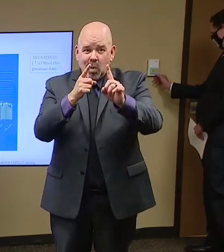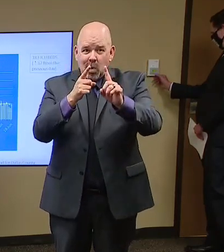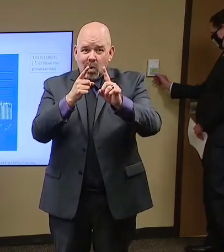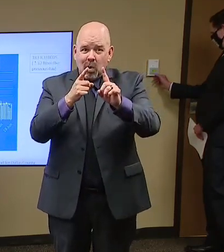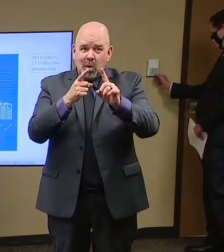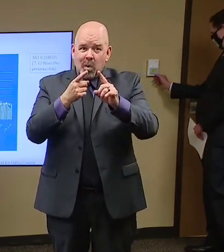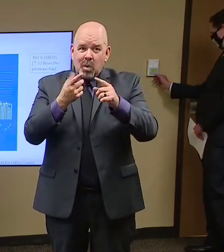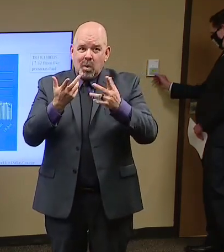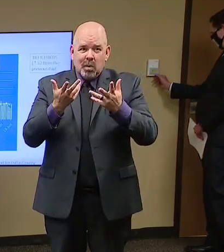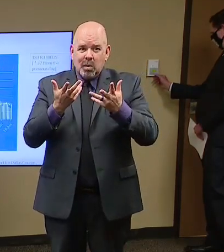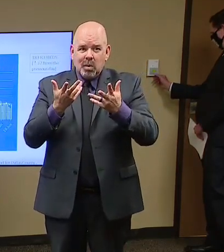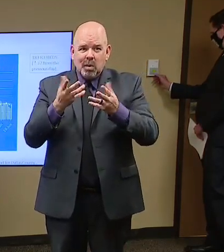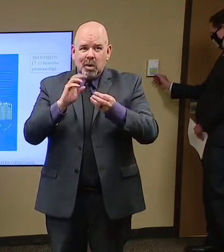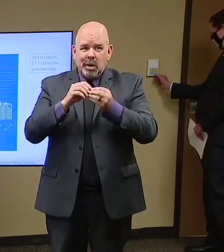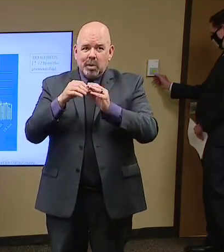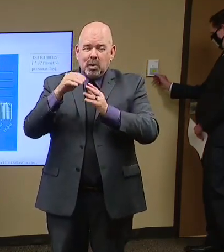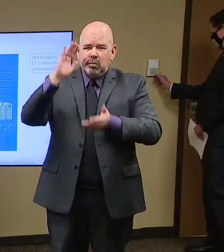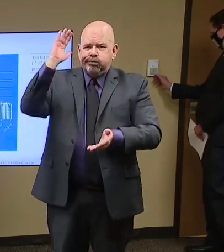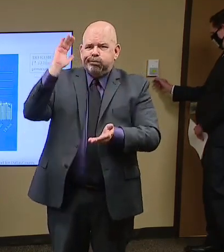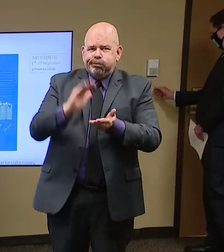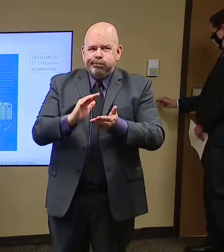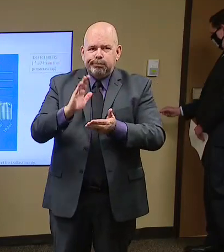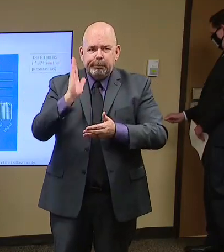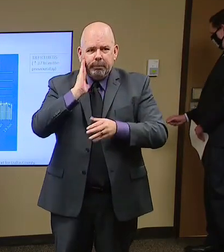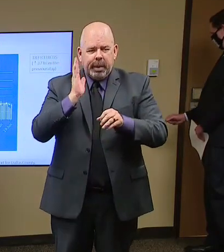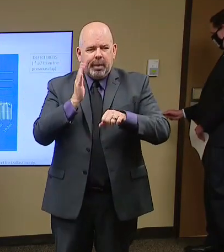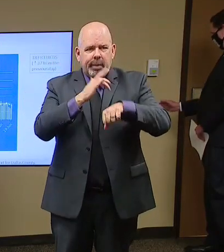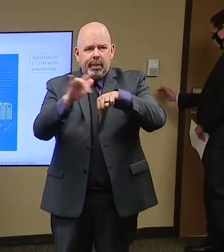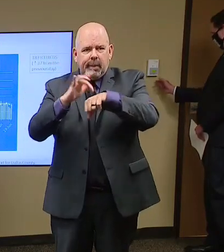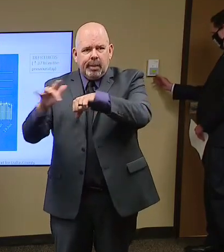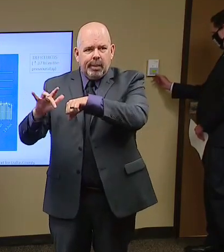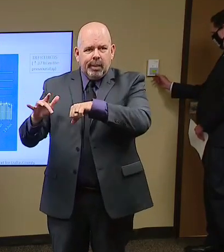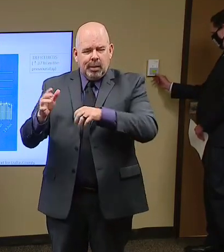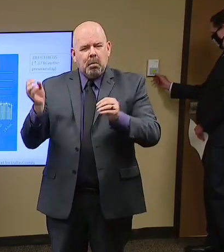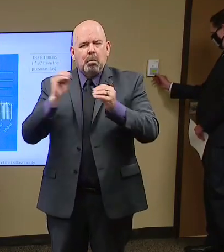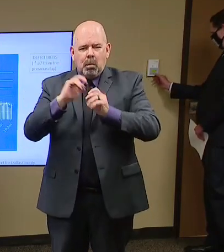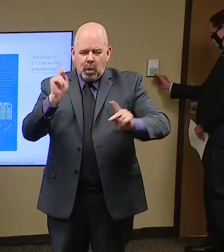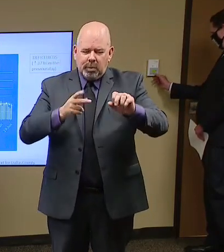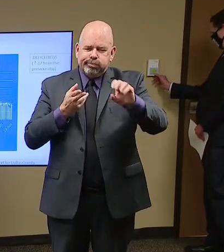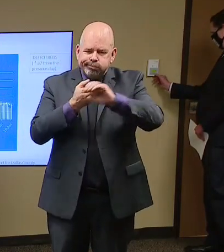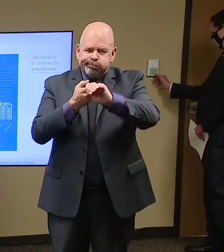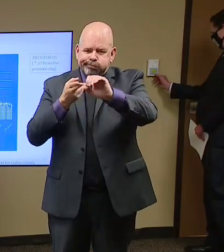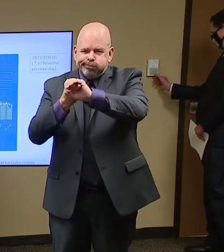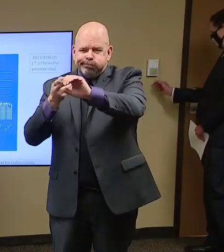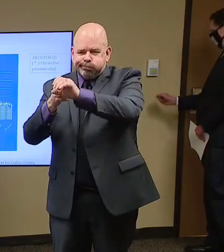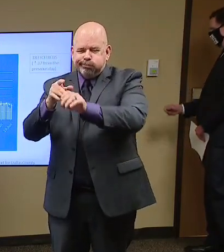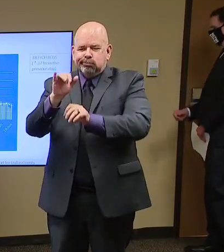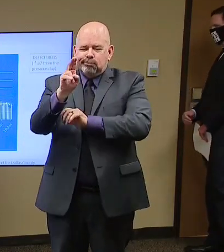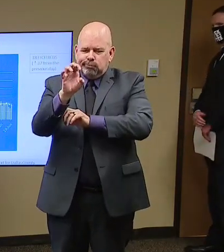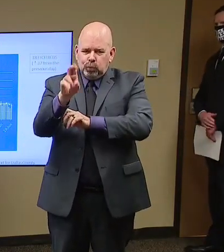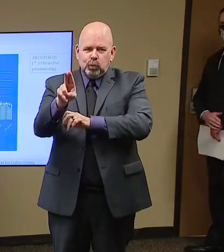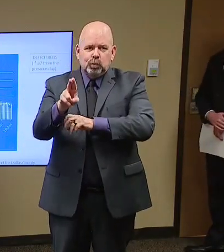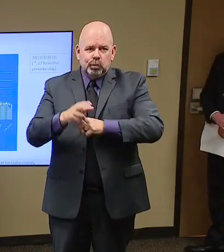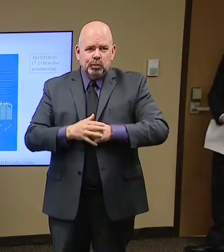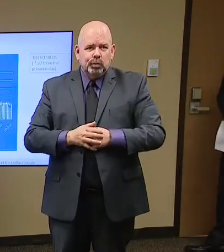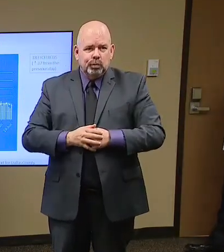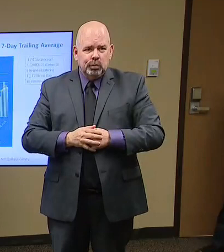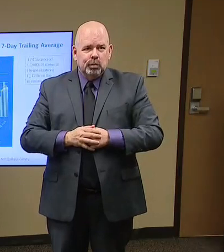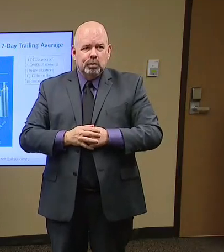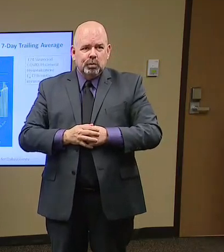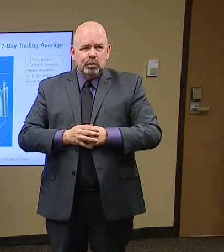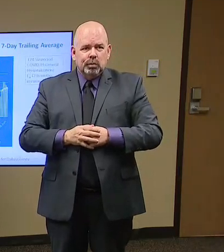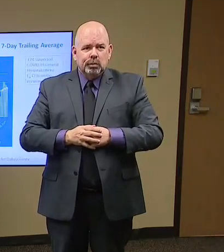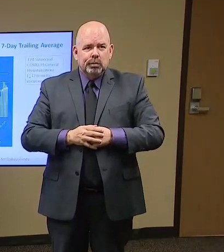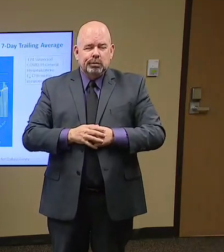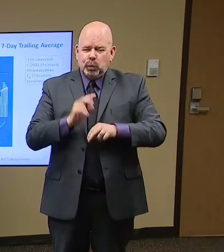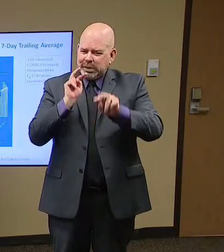And as you can see, there's been sort of a steady decline in that number. And so we're watching that. Next slide.